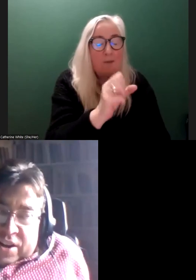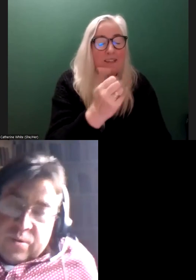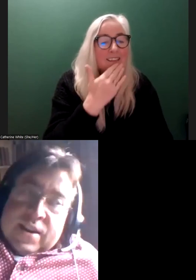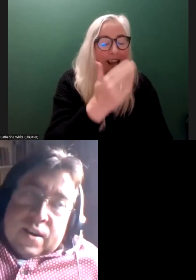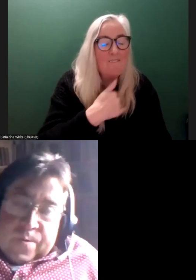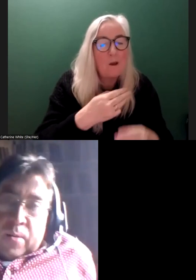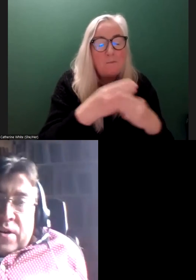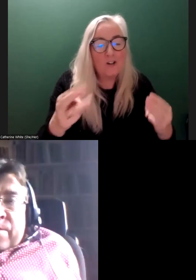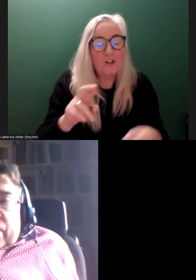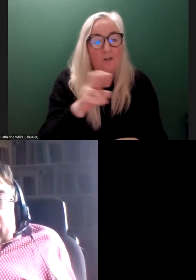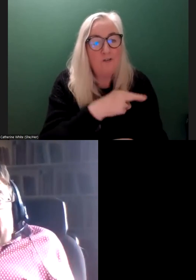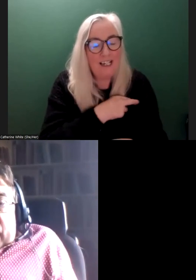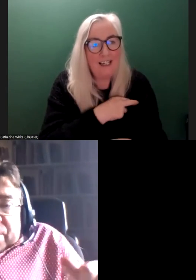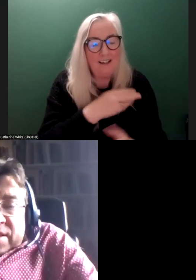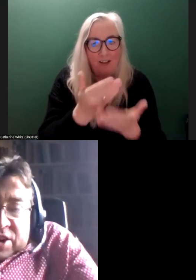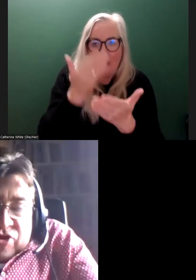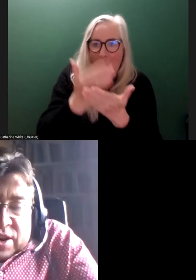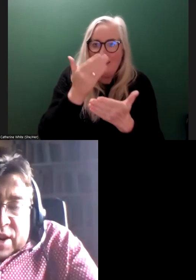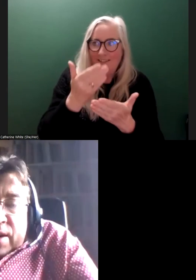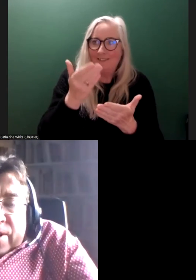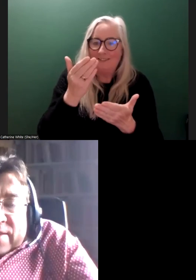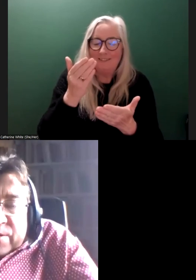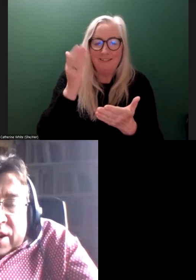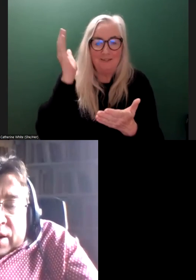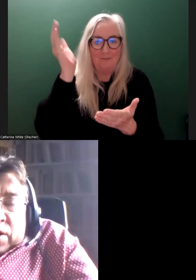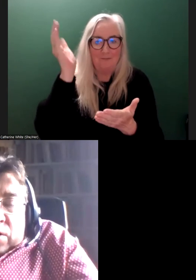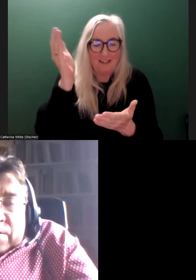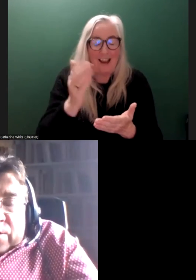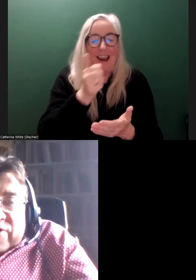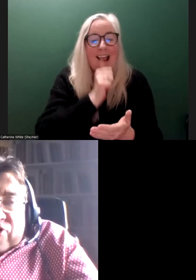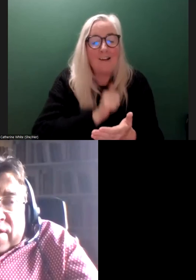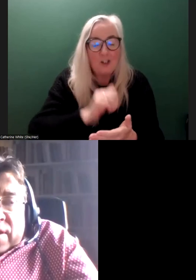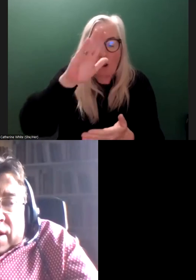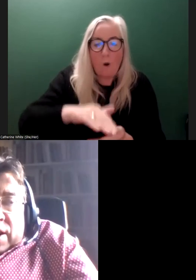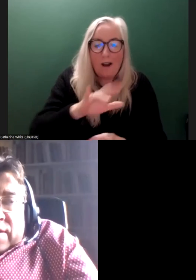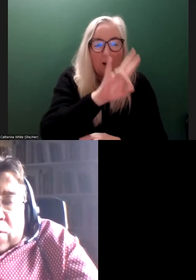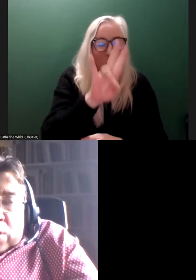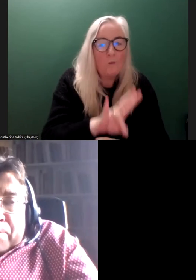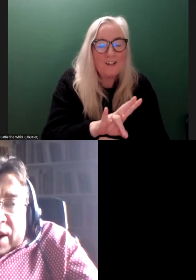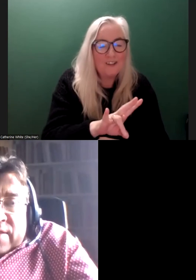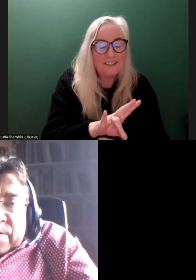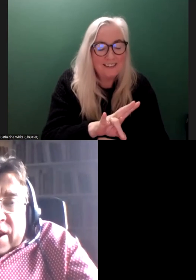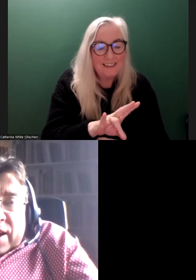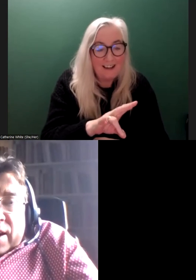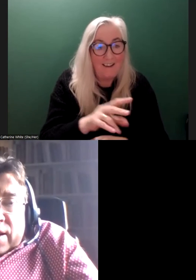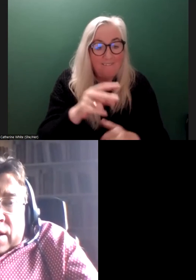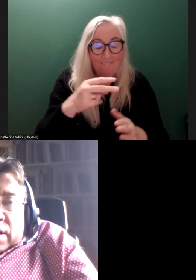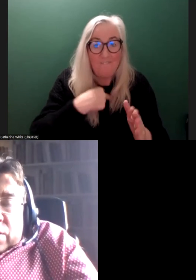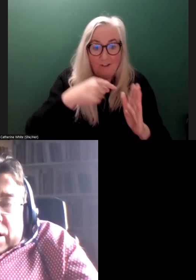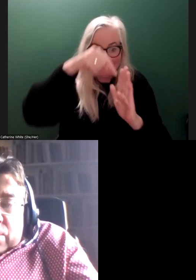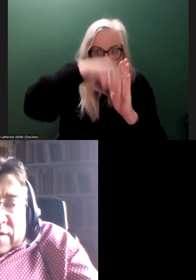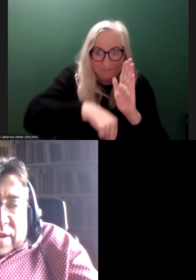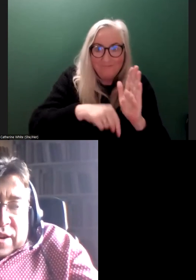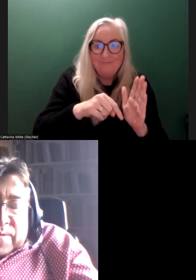really, really informative presentation today and for answering all of our questions so comprehensively. And